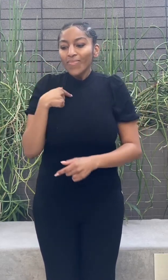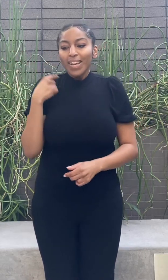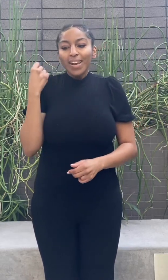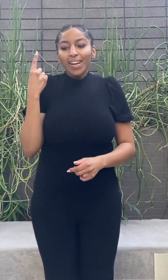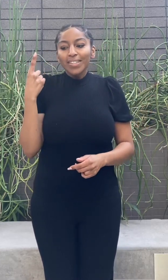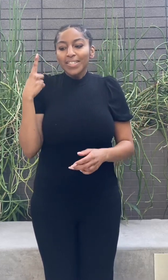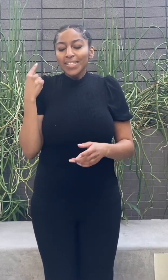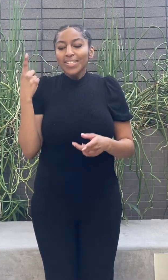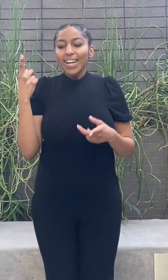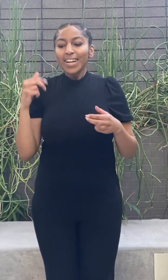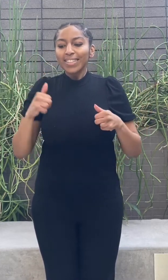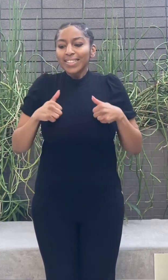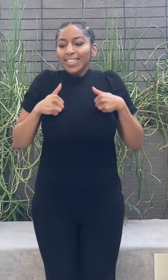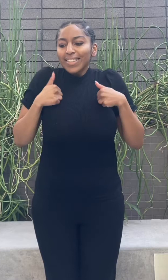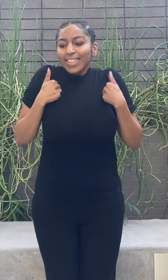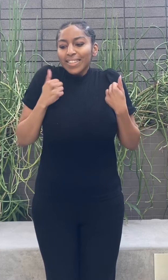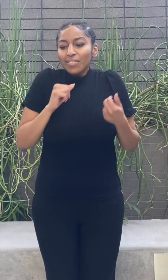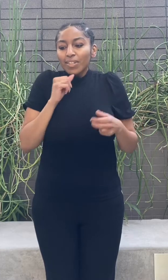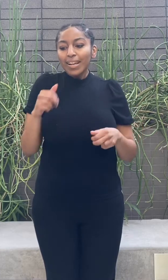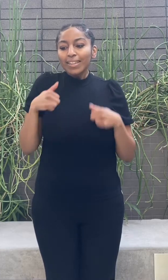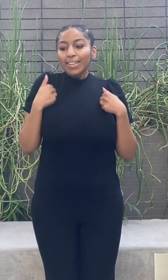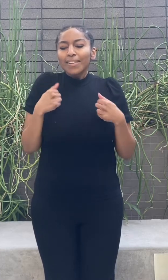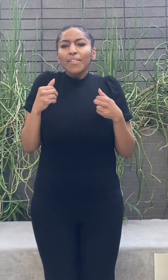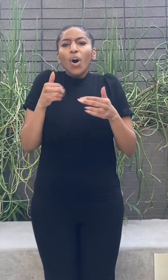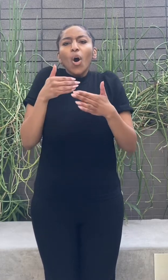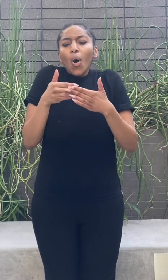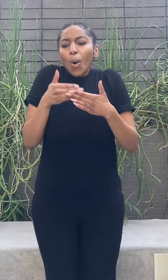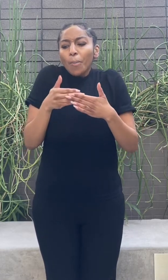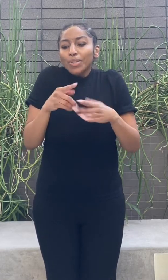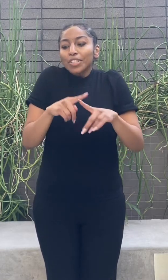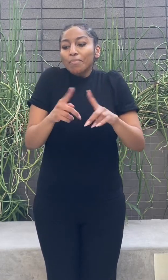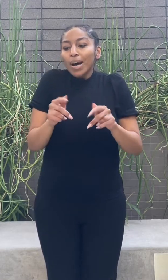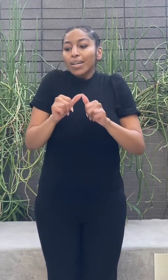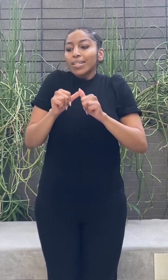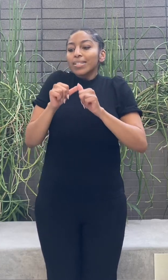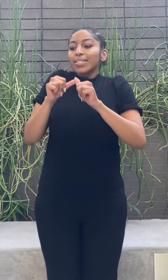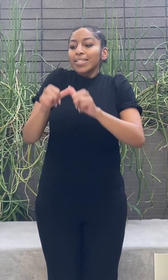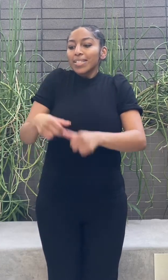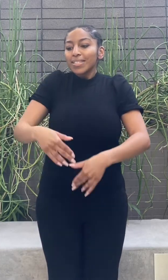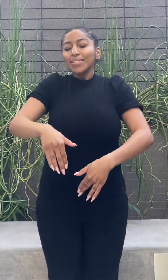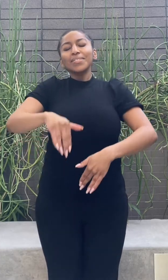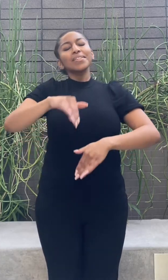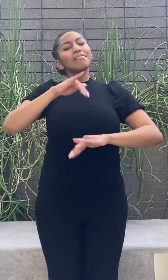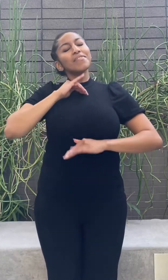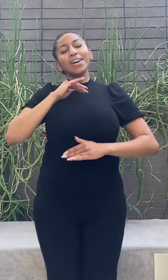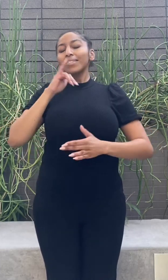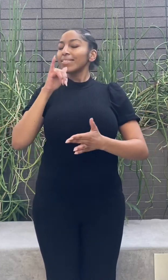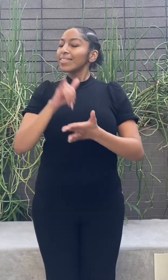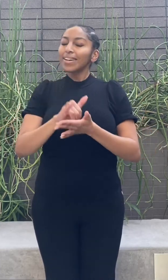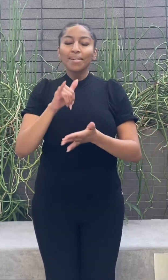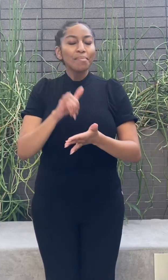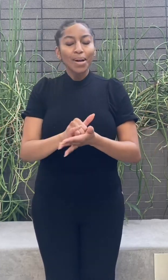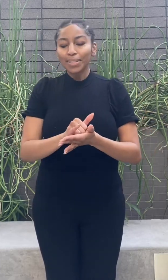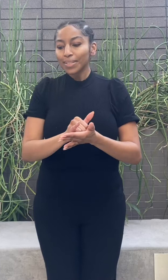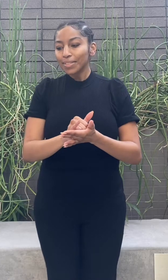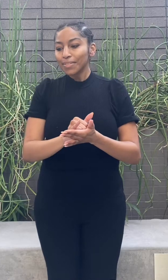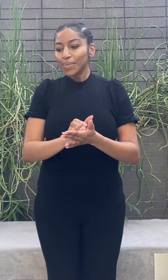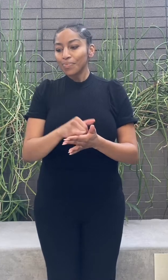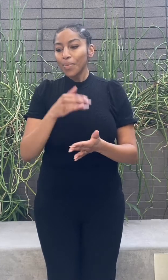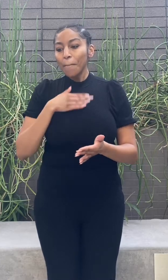satisfaction impossible. My brightest failures, the slow sips of wine, not